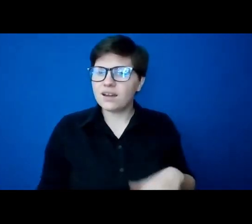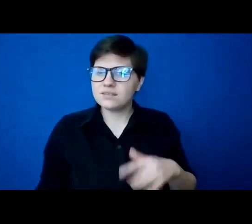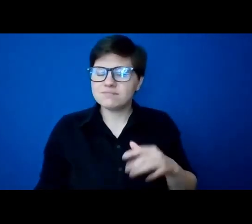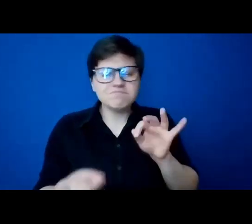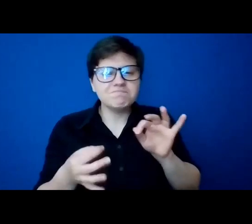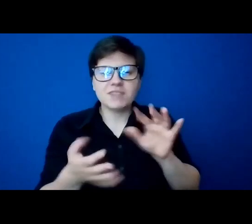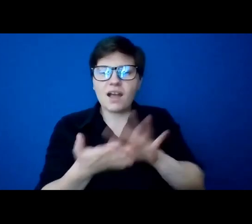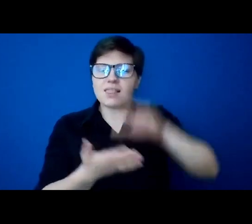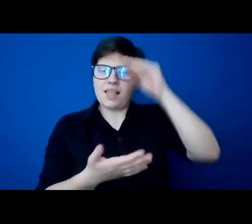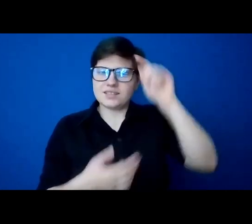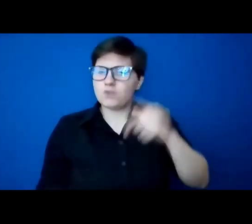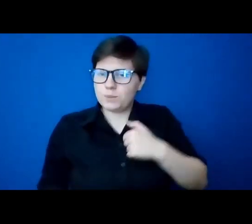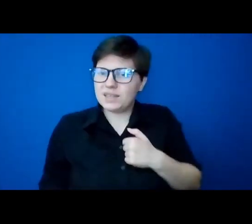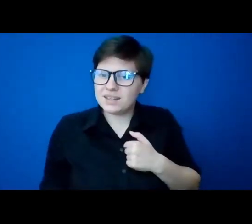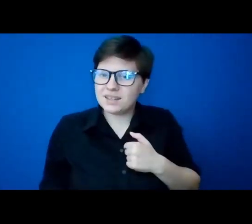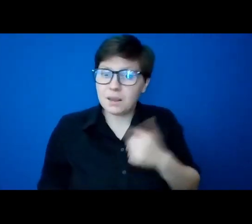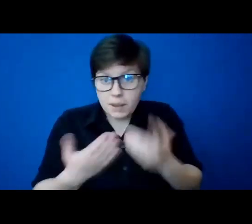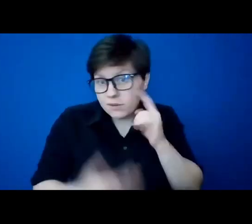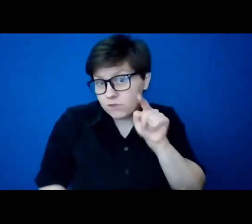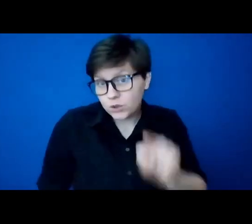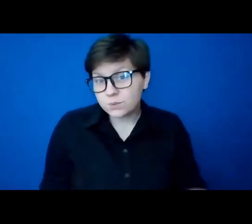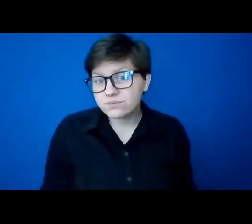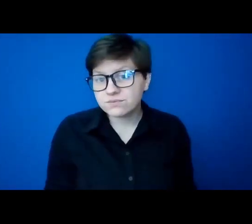for me and perhaps for yourself.